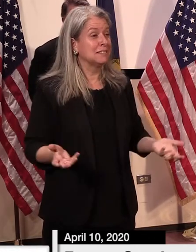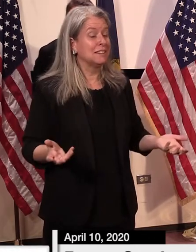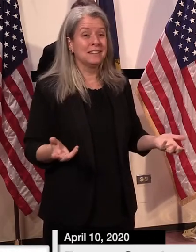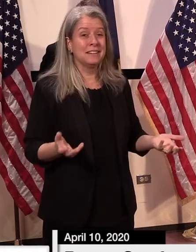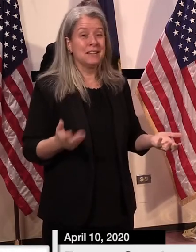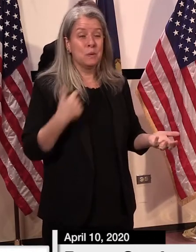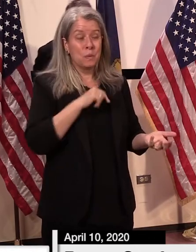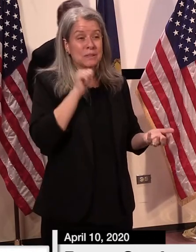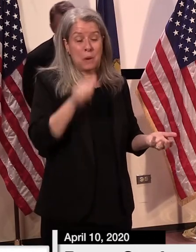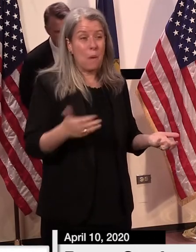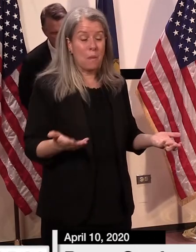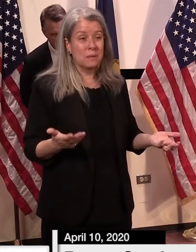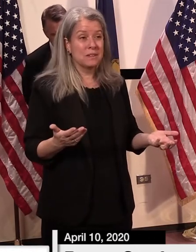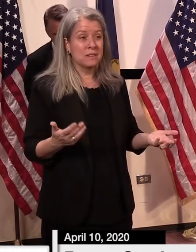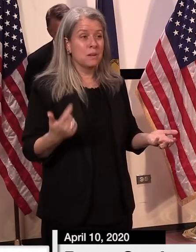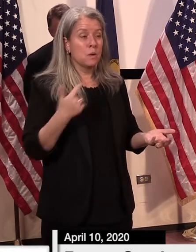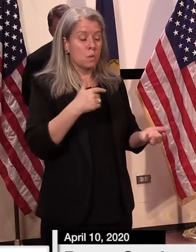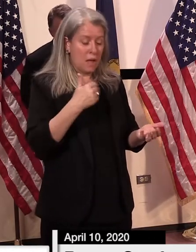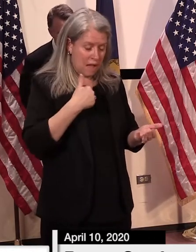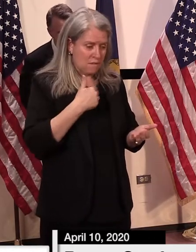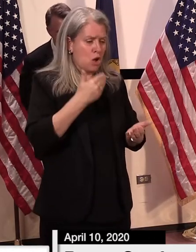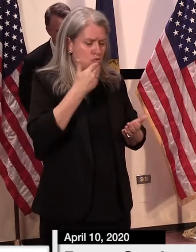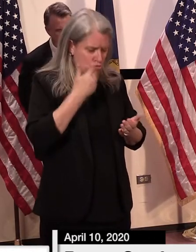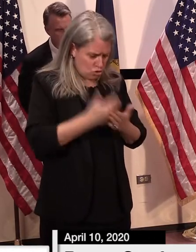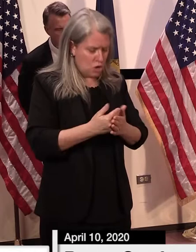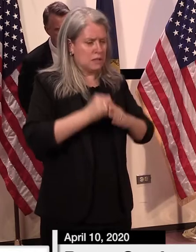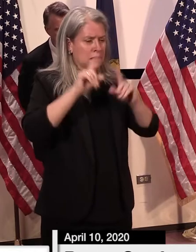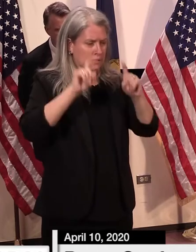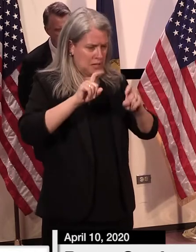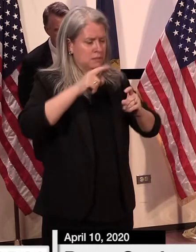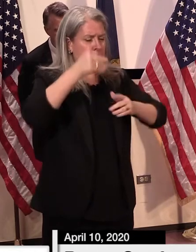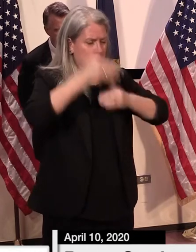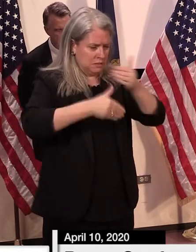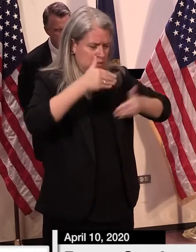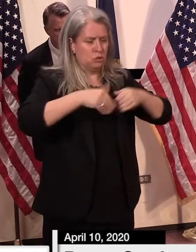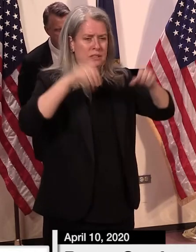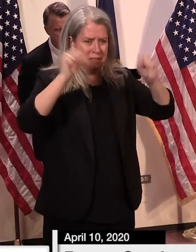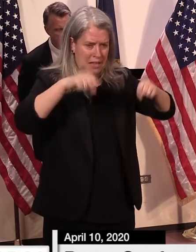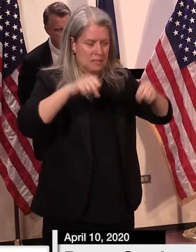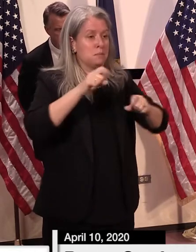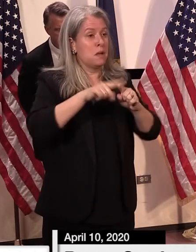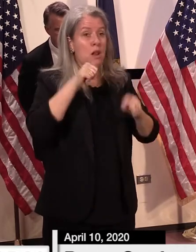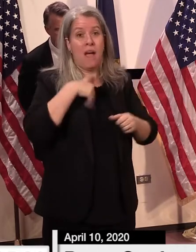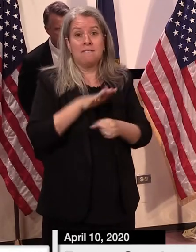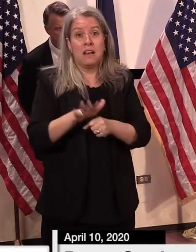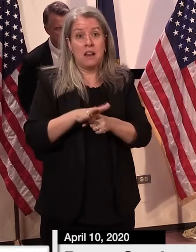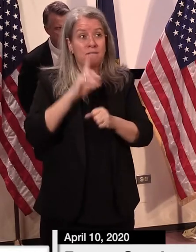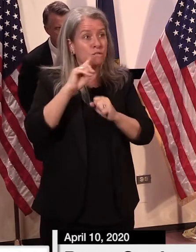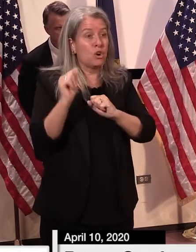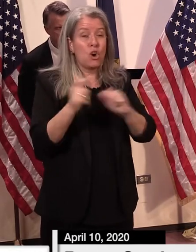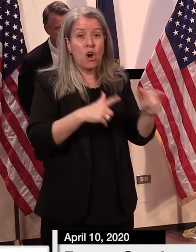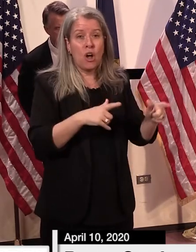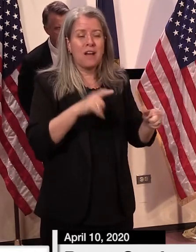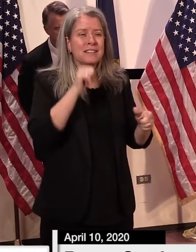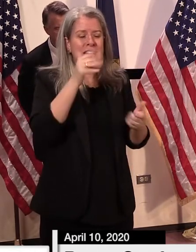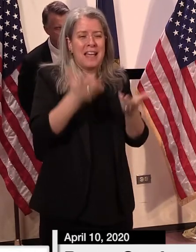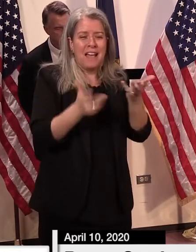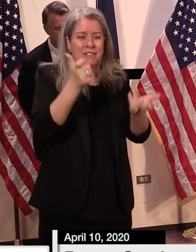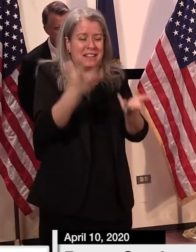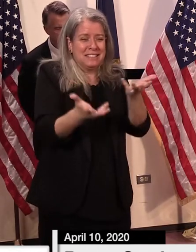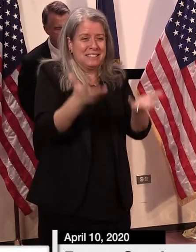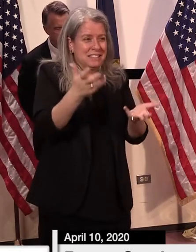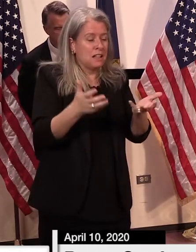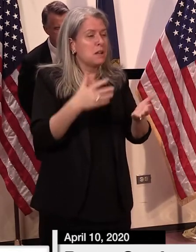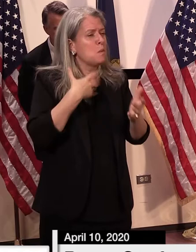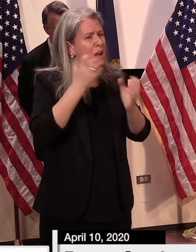but we don't uh we have a robust testing procedure but we don't i want to clarify something you just said we had